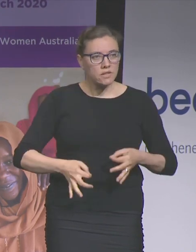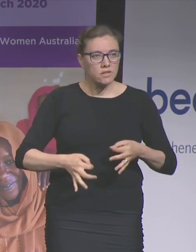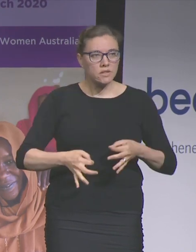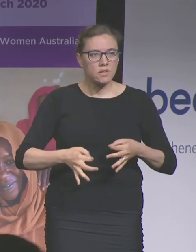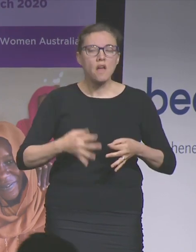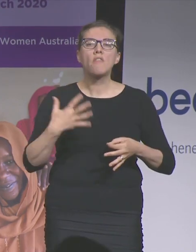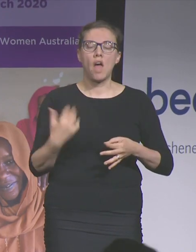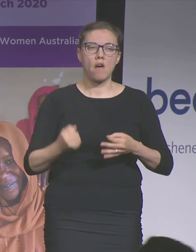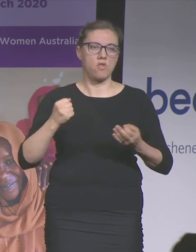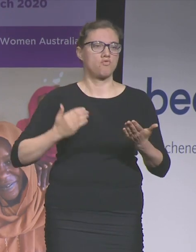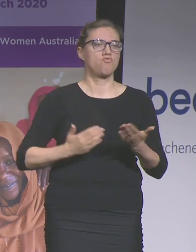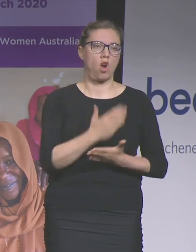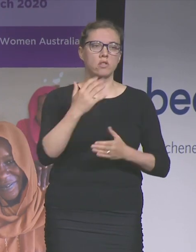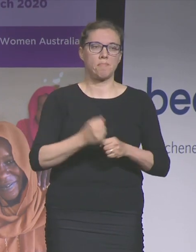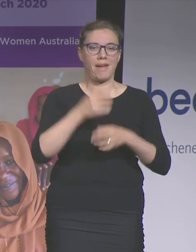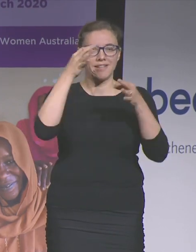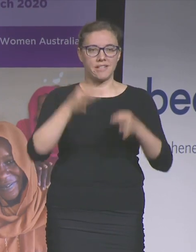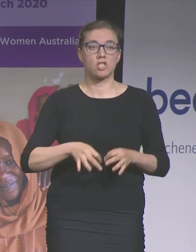these choices for themselves.